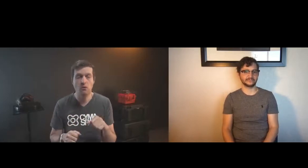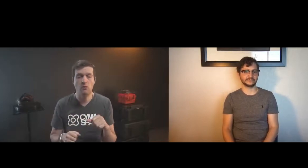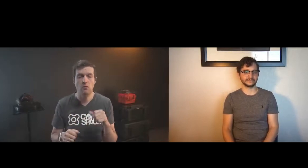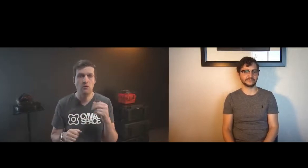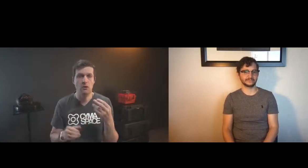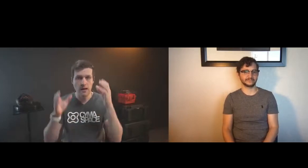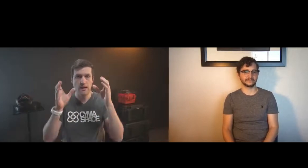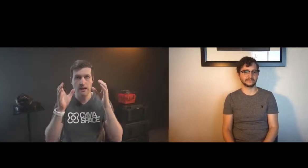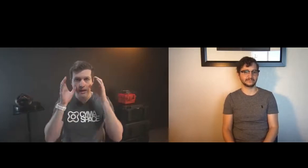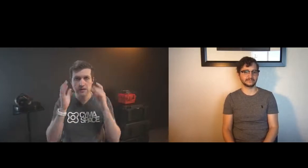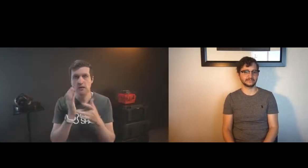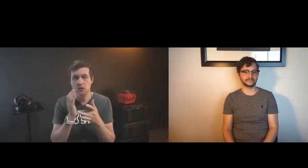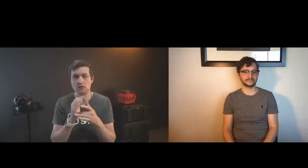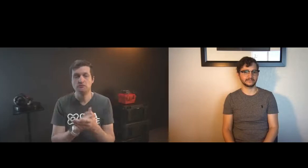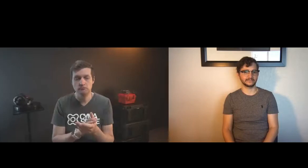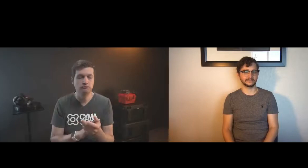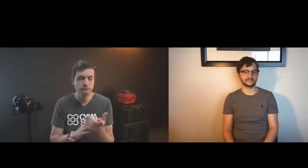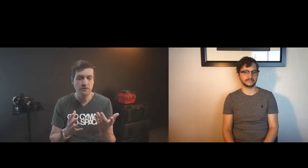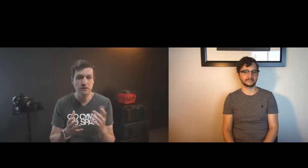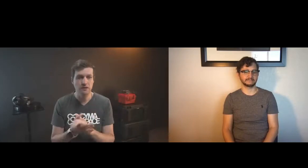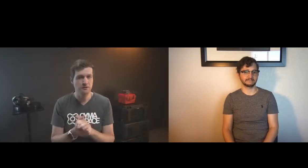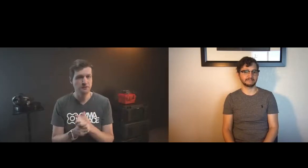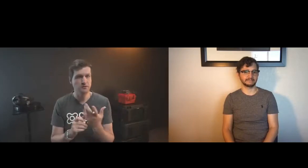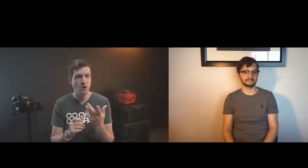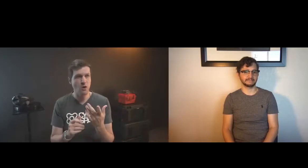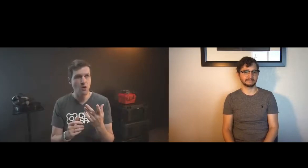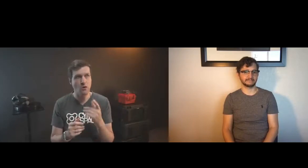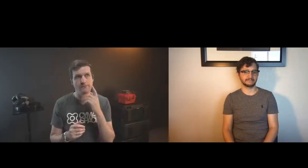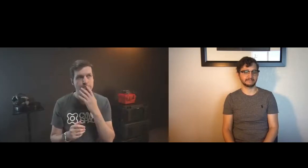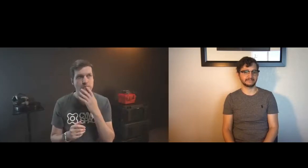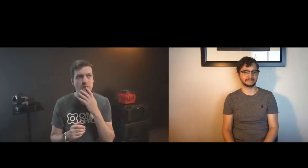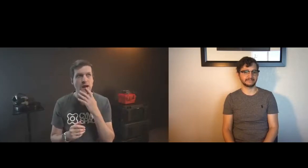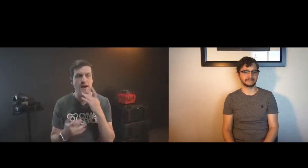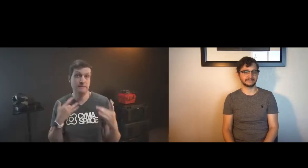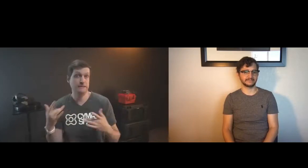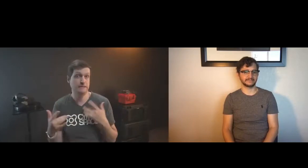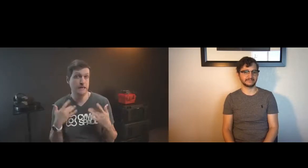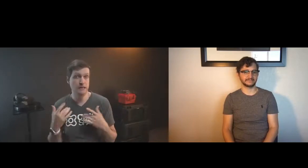it's now more affordable in terms of headset technologies